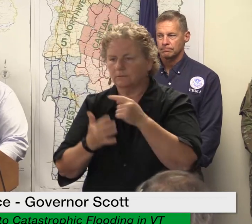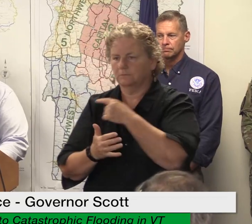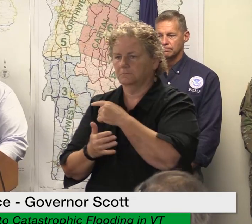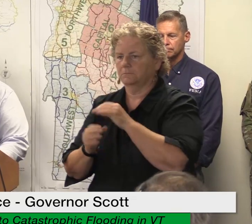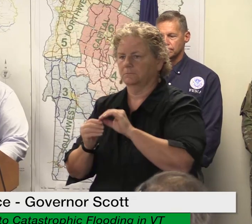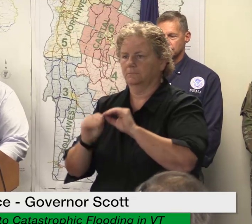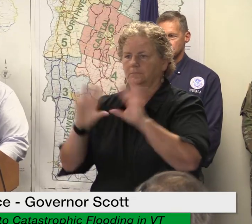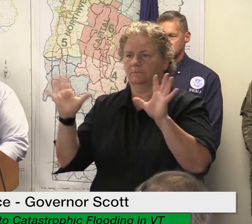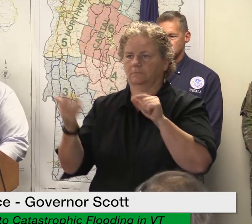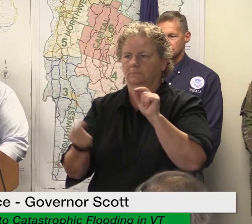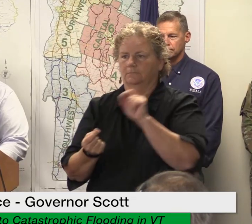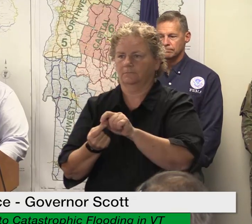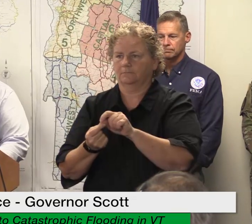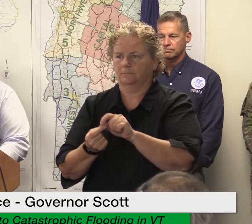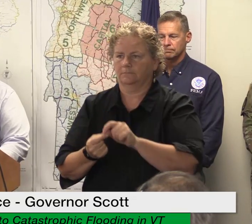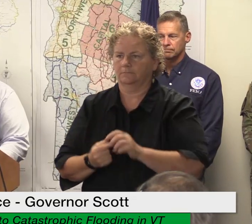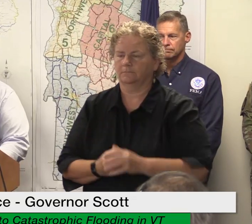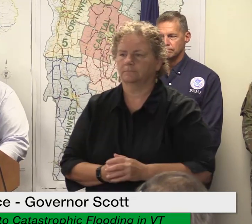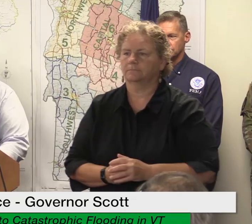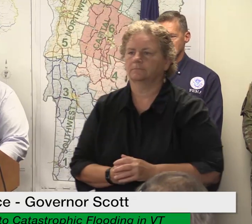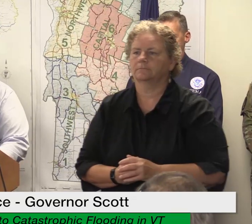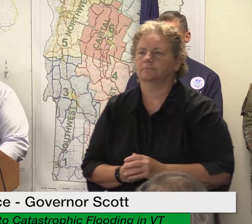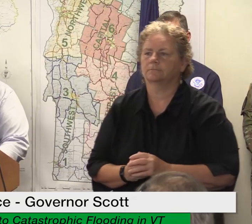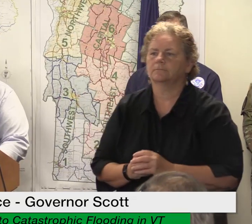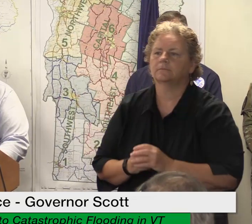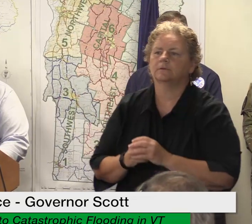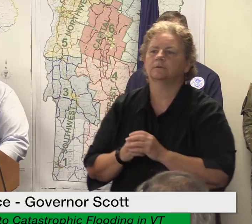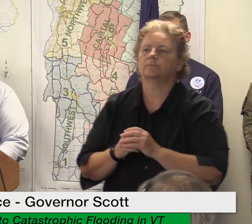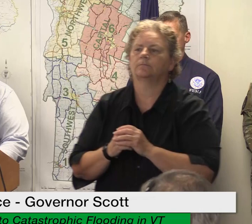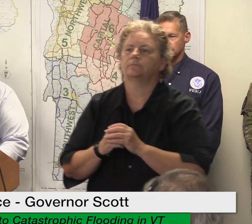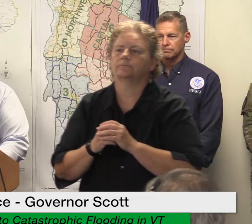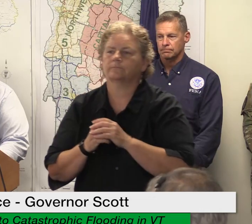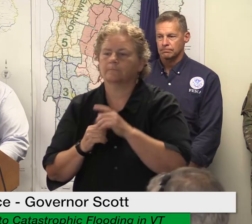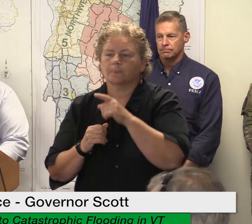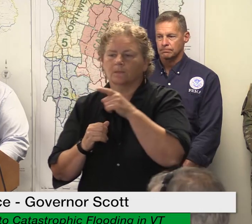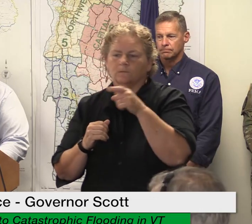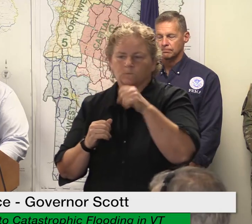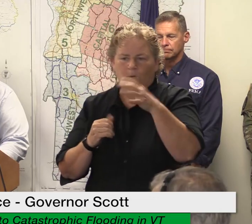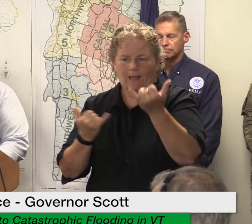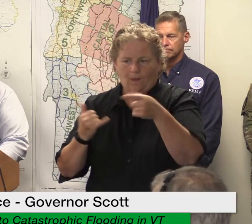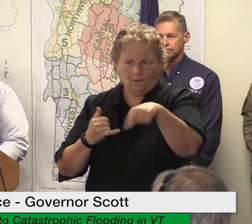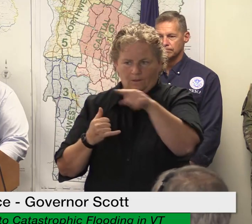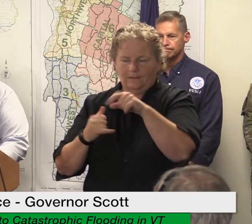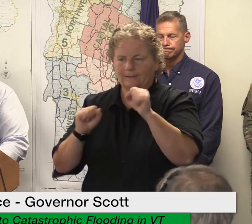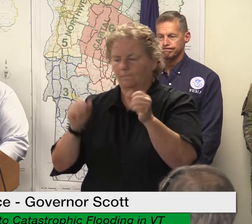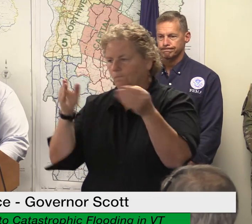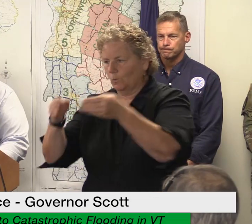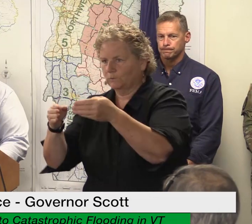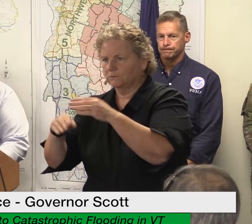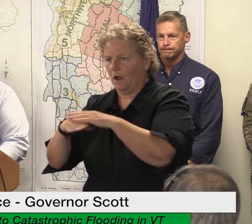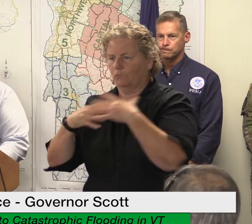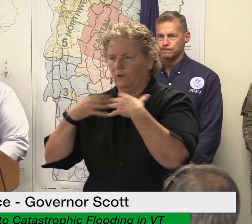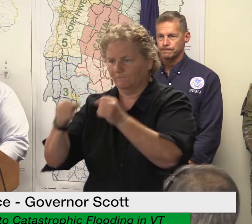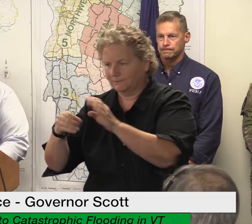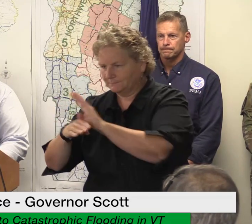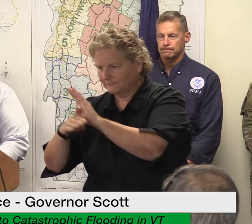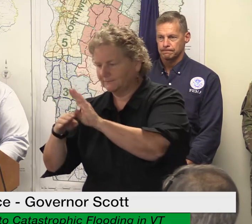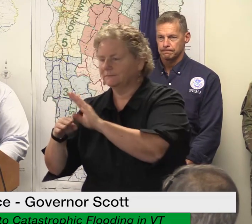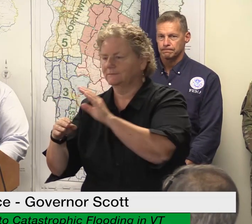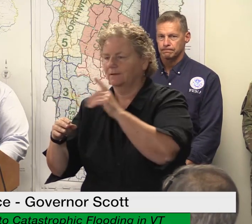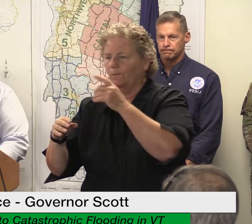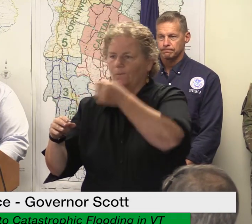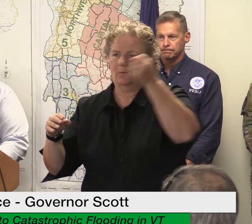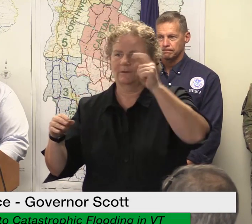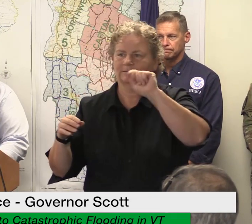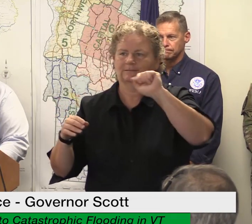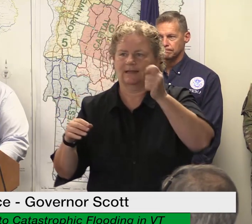and businesses and supporting their communities on the road to recovery and in these urgent situations we do not want anxiety about filing taxes